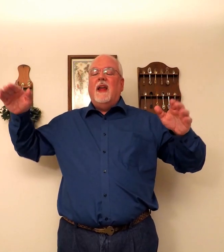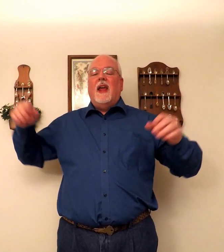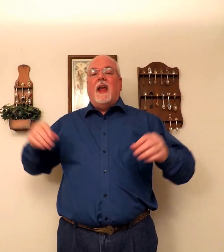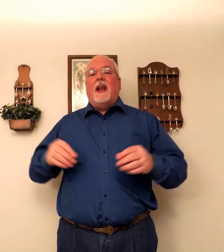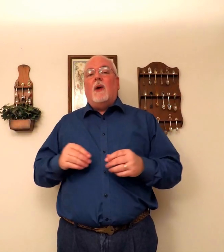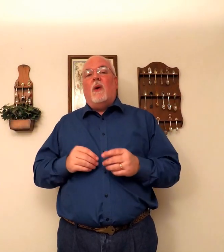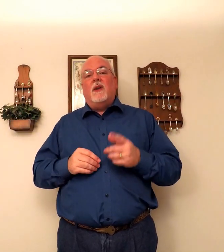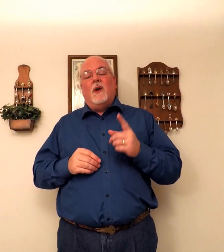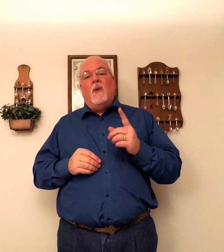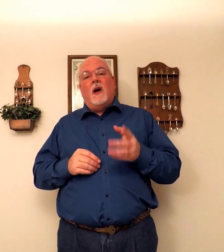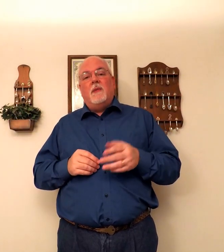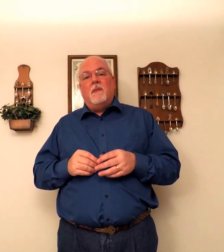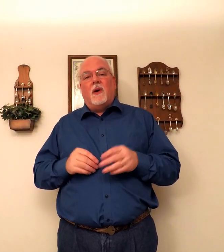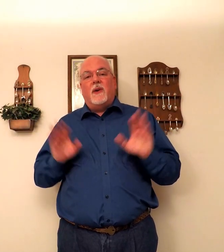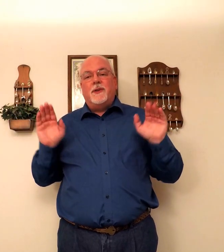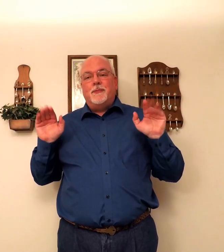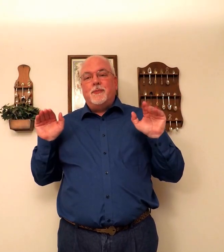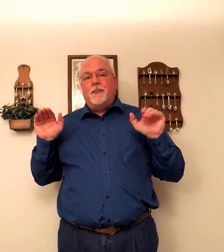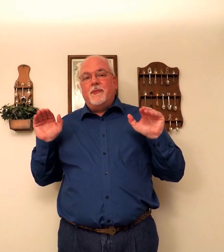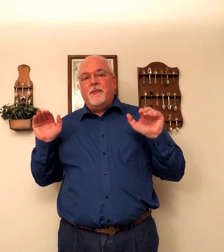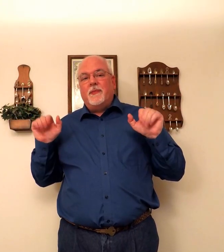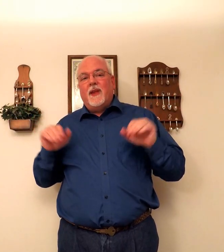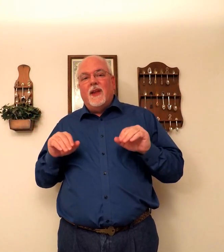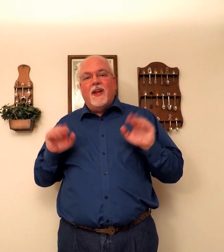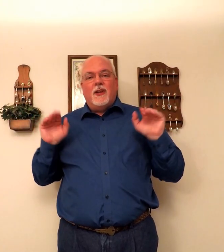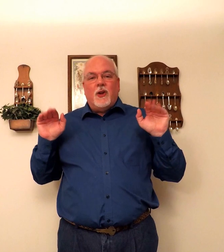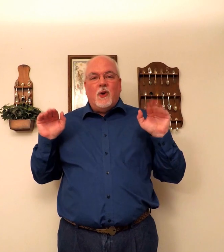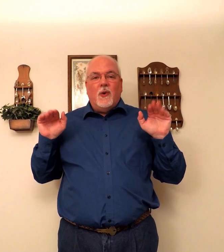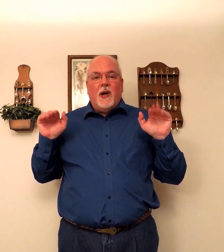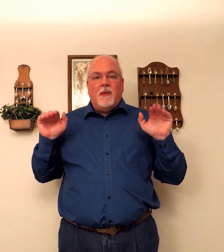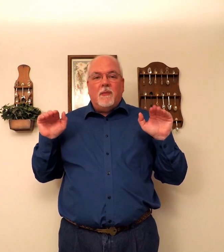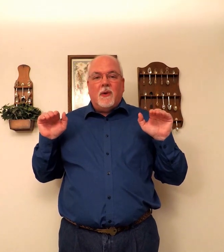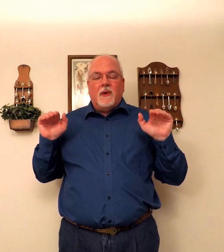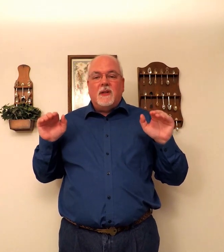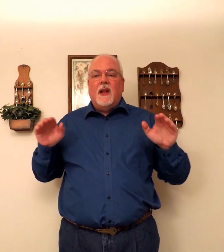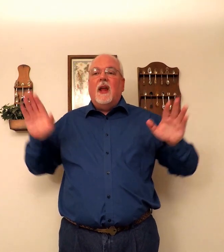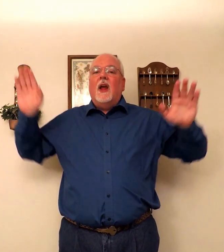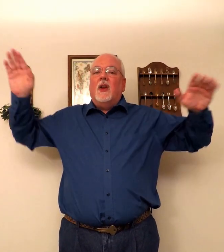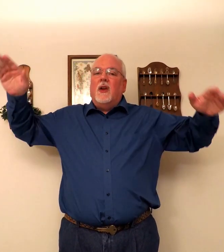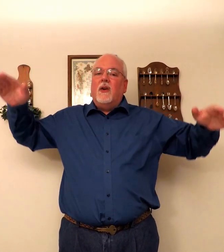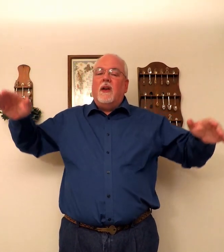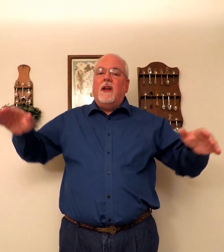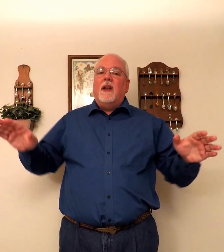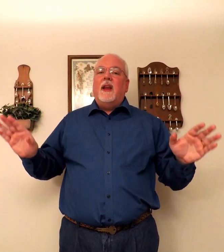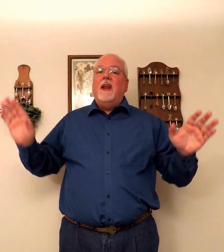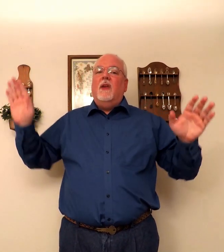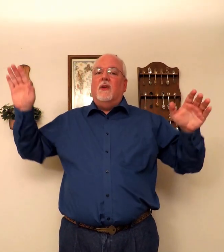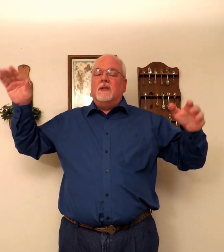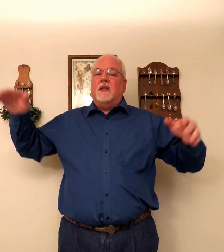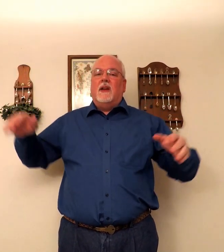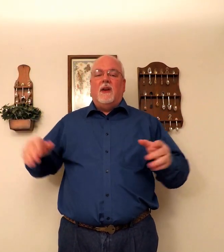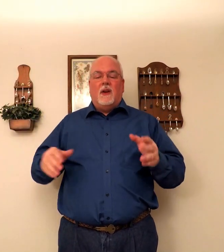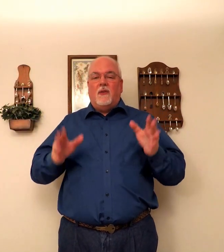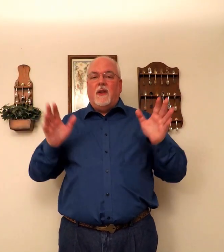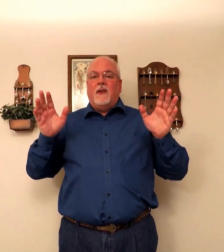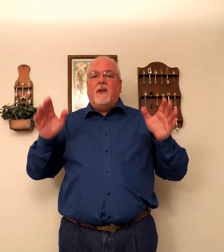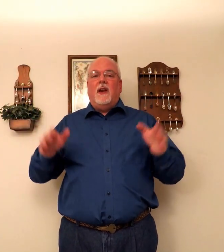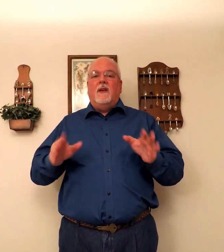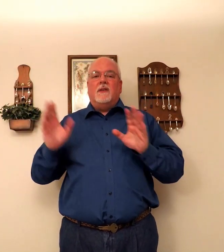And I want no hummingbirds. No hummingbirds. You're eagles. You don't think you're eagles?